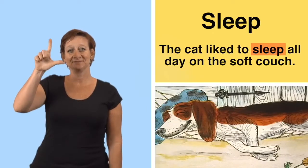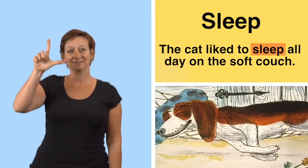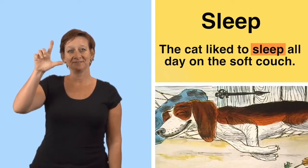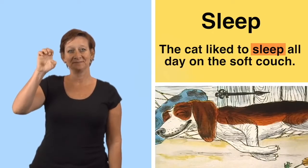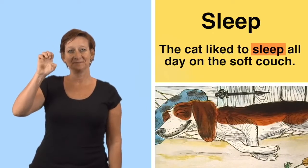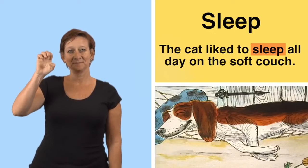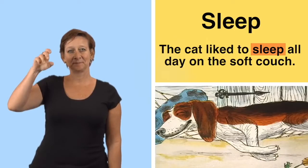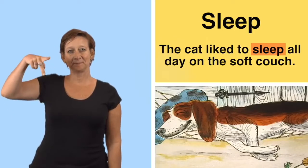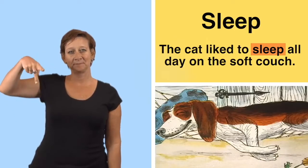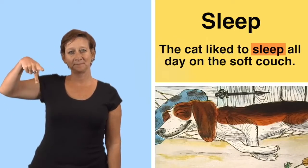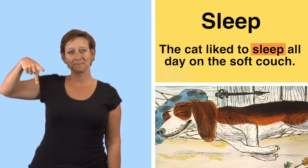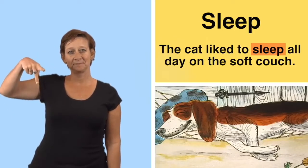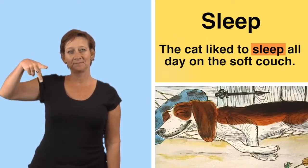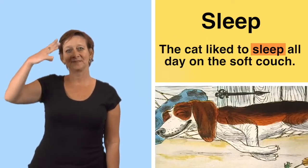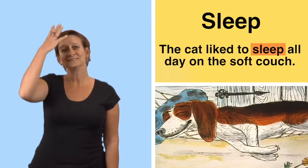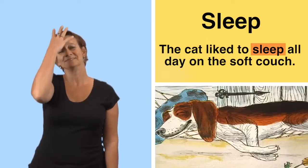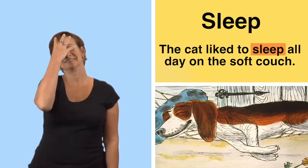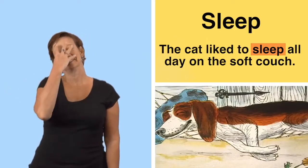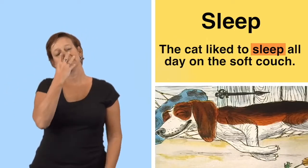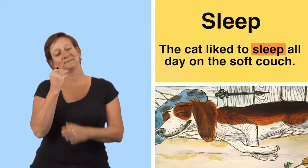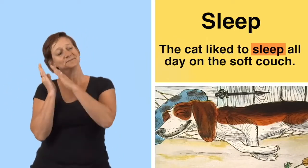sleep, sleep